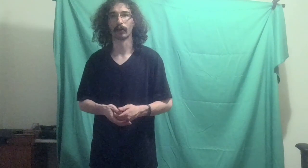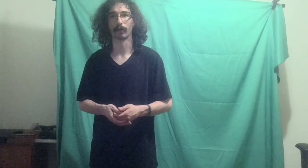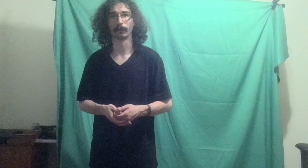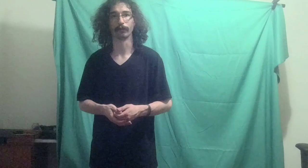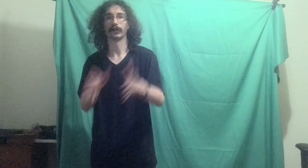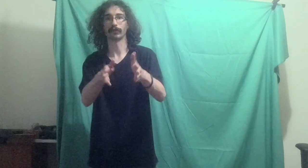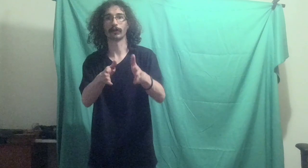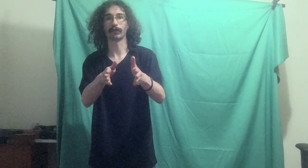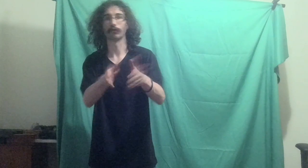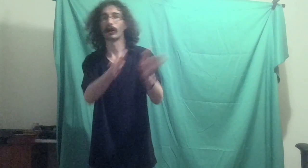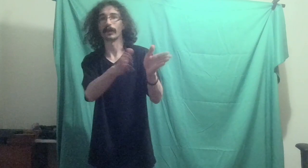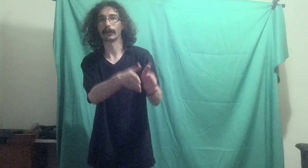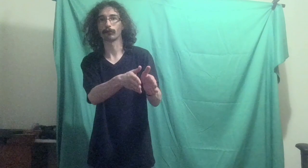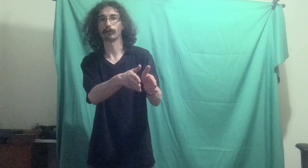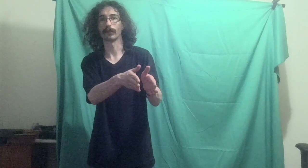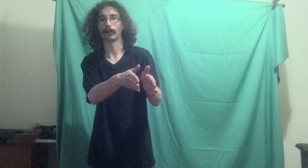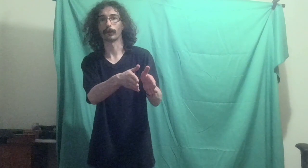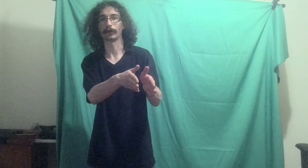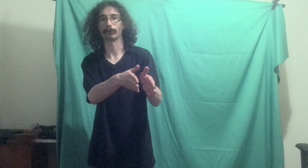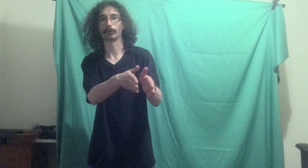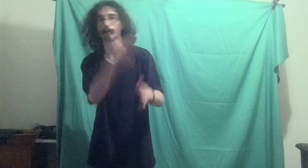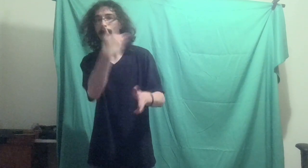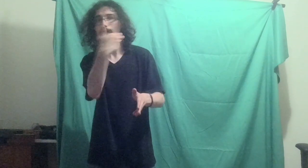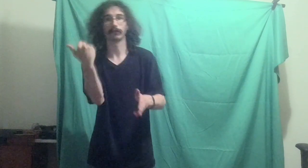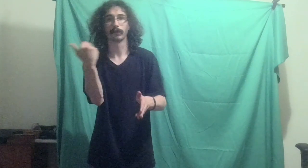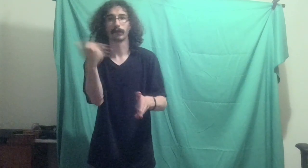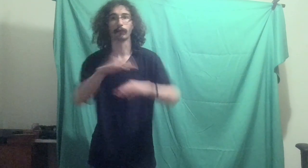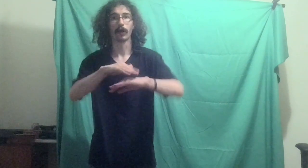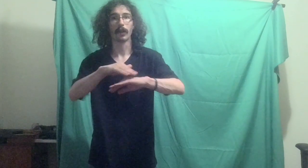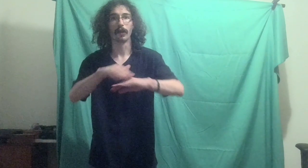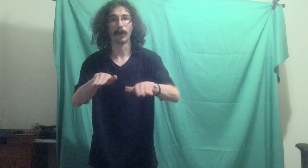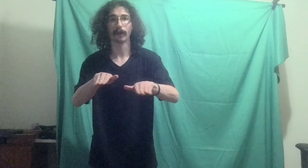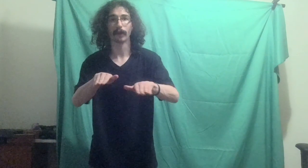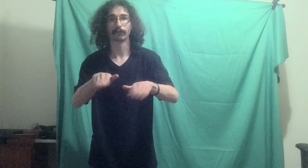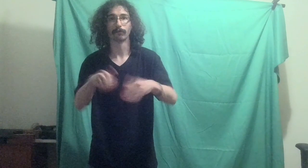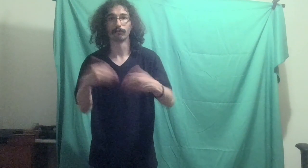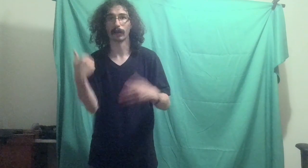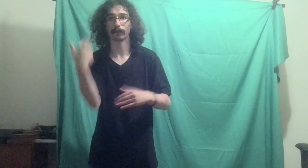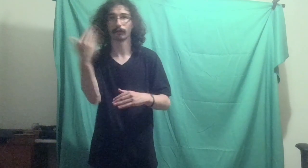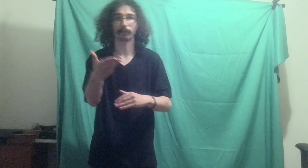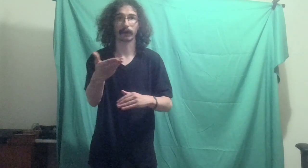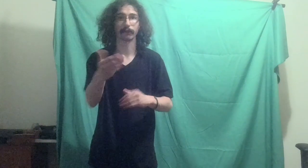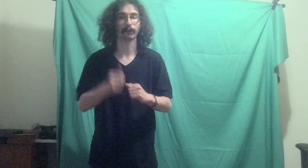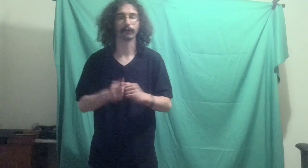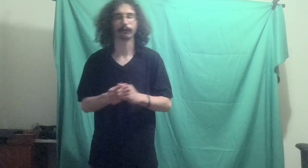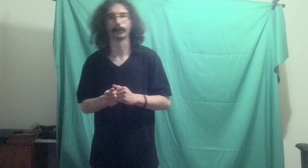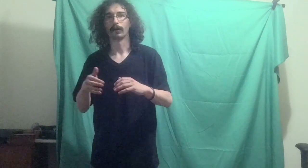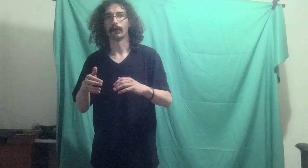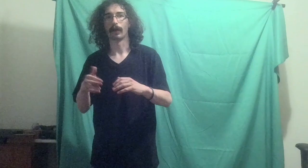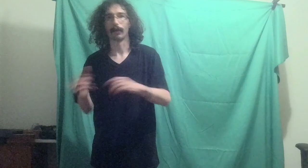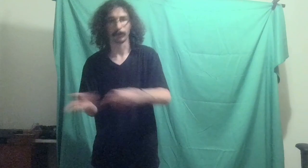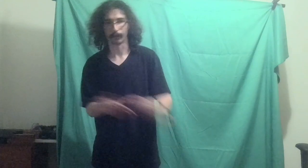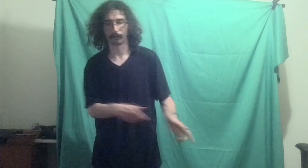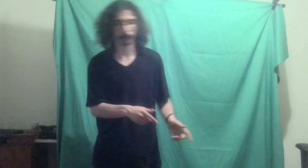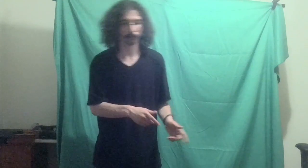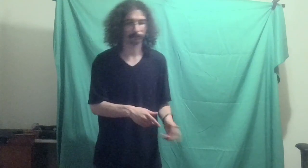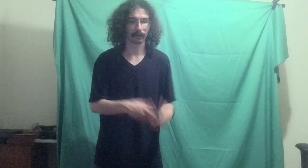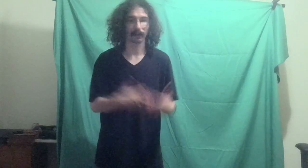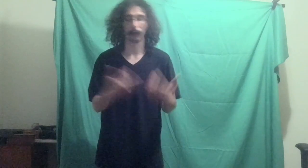is sell things, get screened out by customers, shut my mouth, not, not talk back to the customer, and then come home. And I work